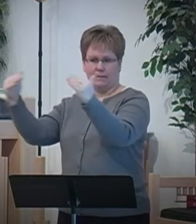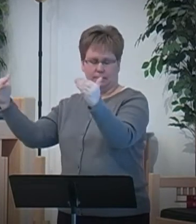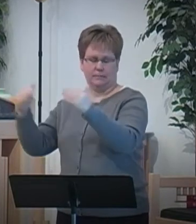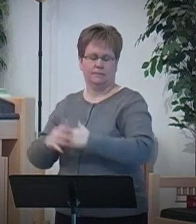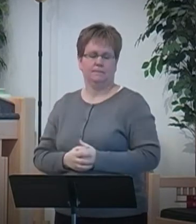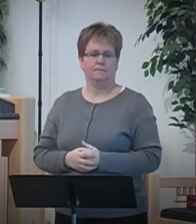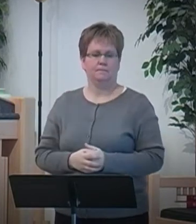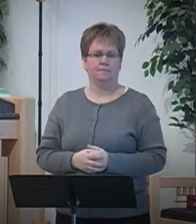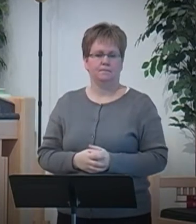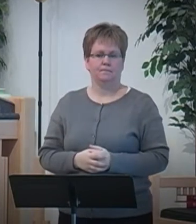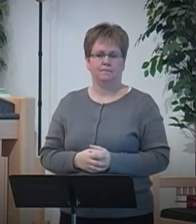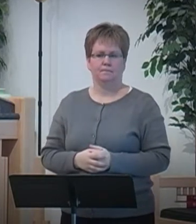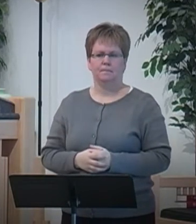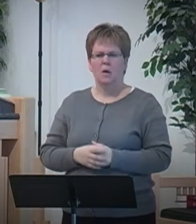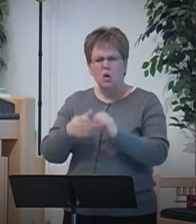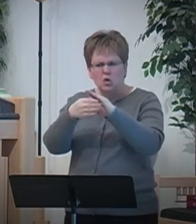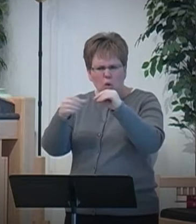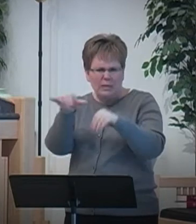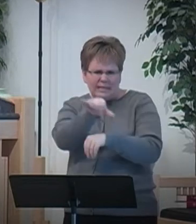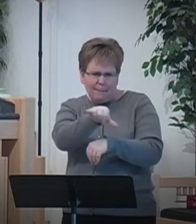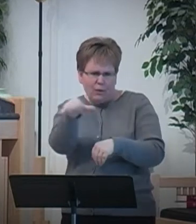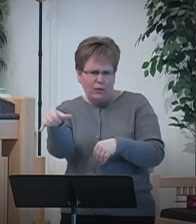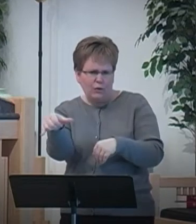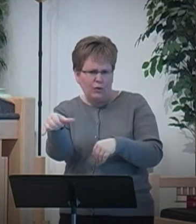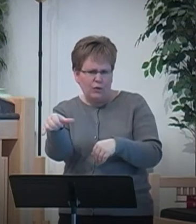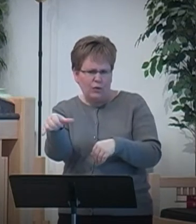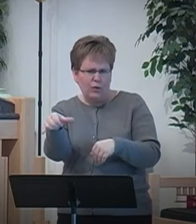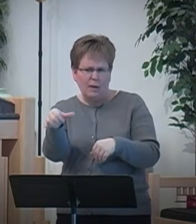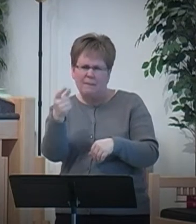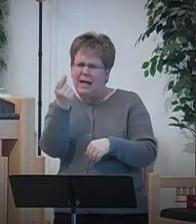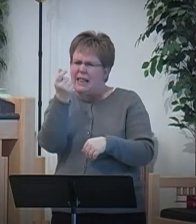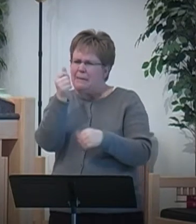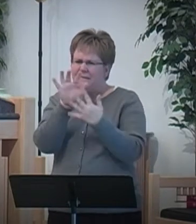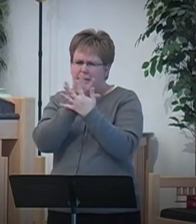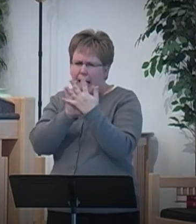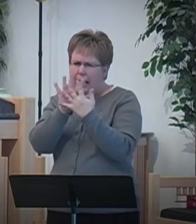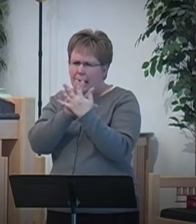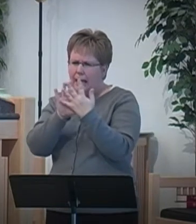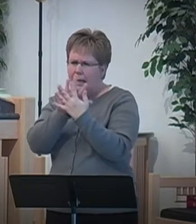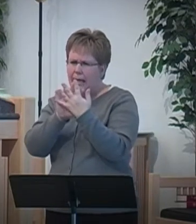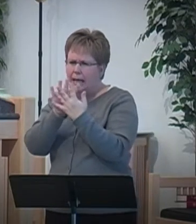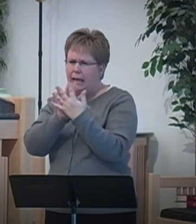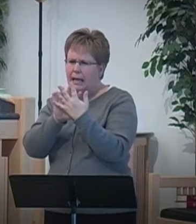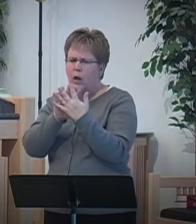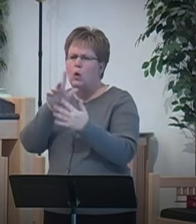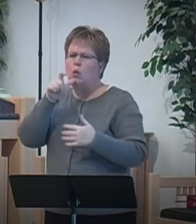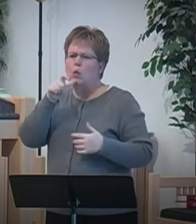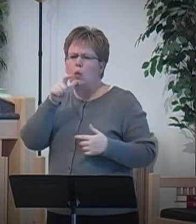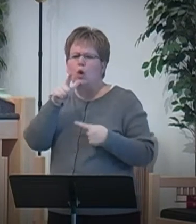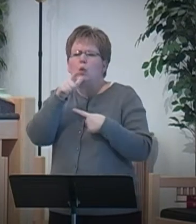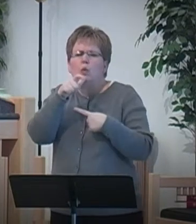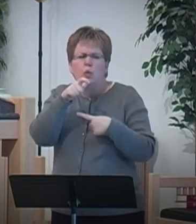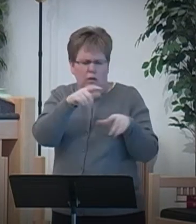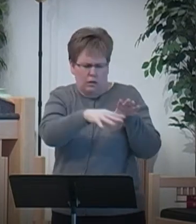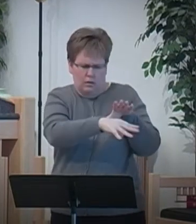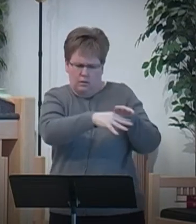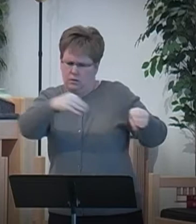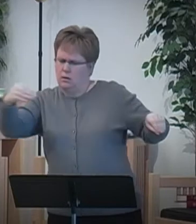The story sounds similar, but it's a little vague. Who is it that's doing these signs and wonders?